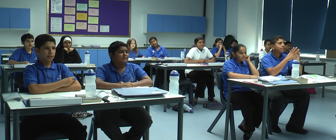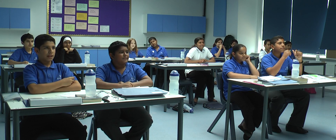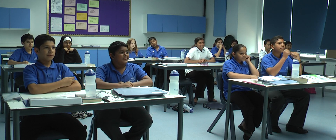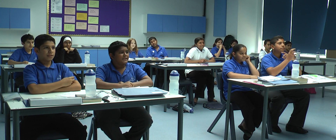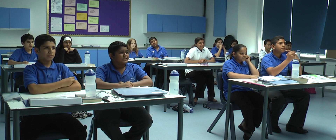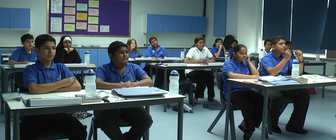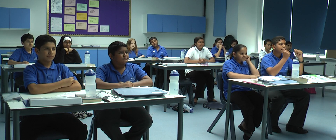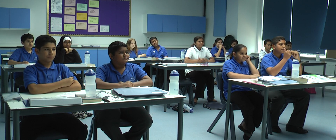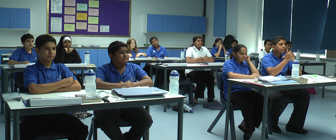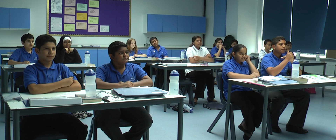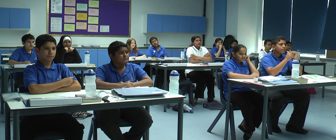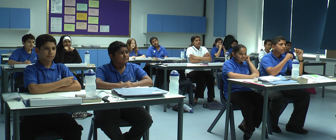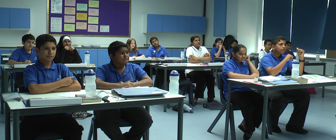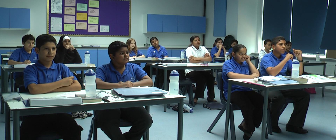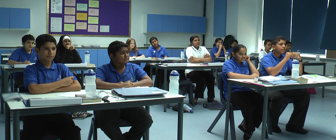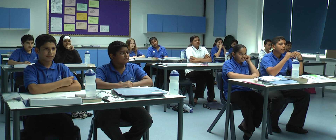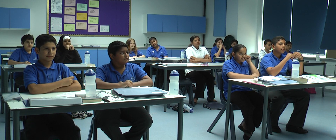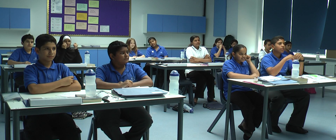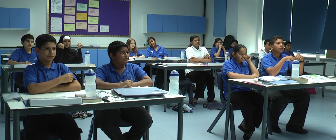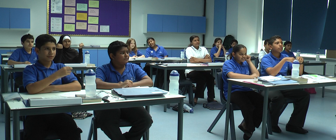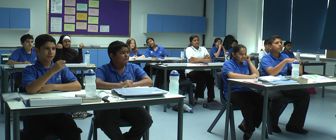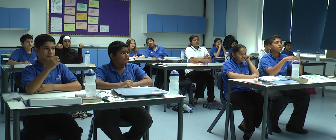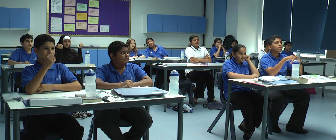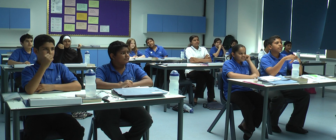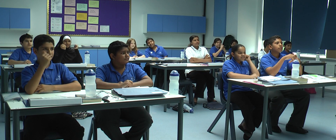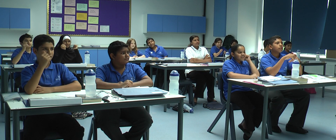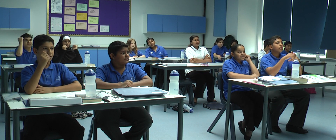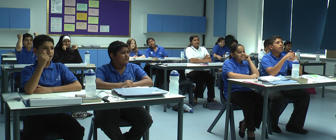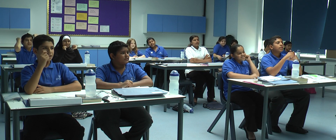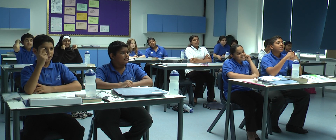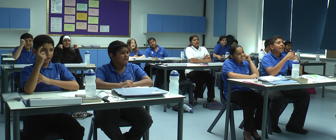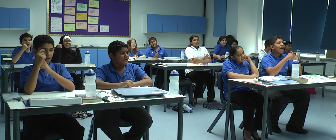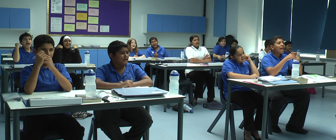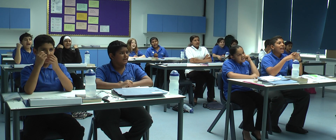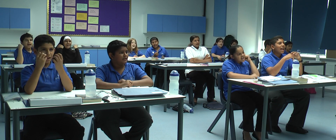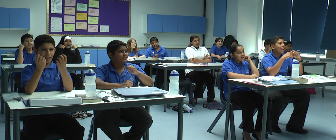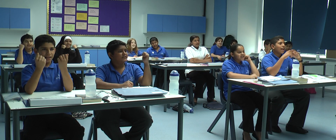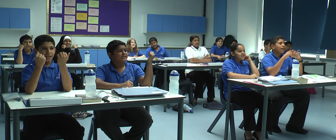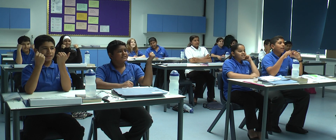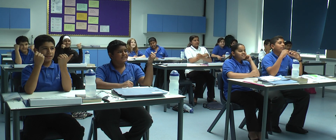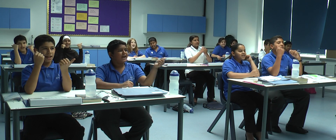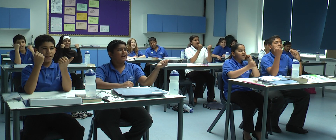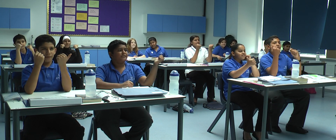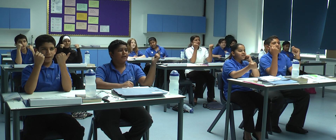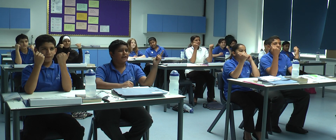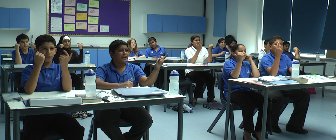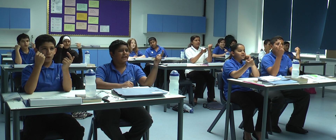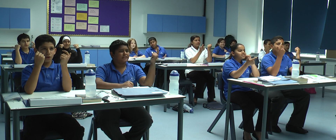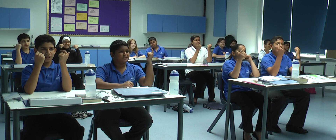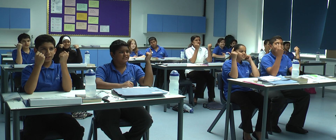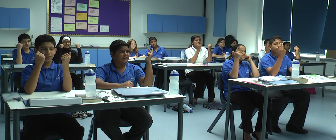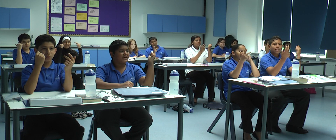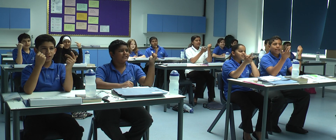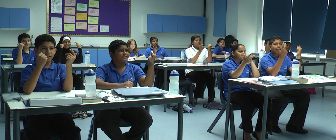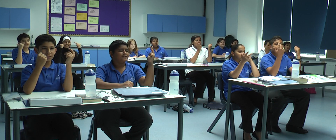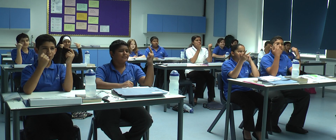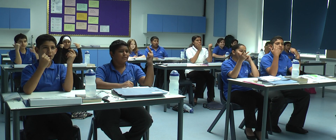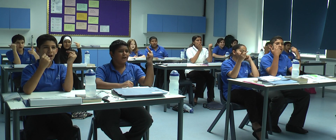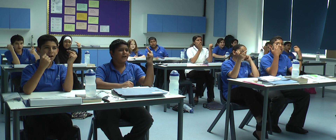Team, team, good as go. Let me see your fingers roll. The seventh. Yeah. Yeah. Seven, fourteen, twenty-one,